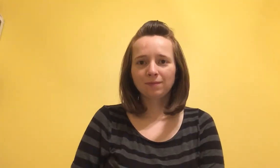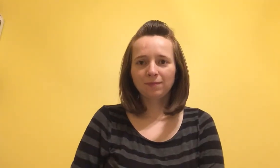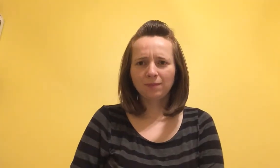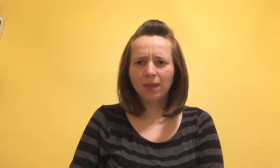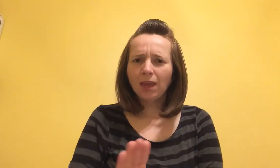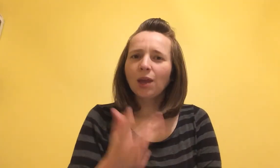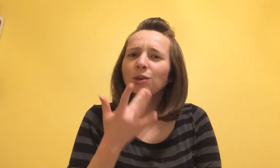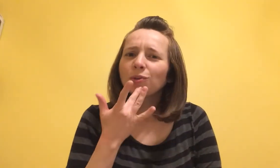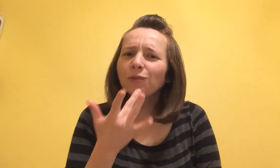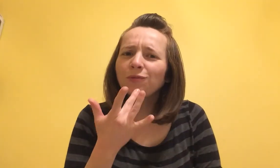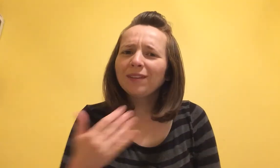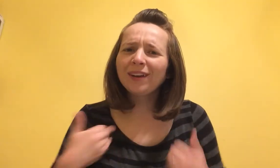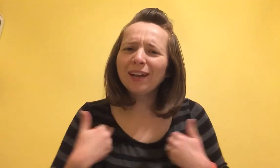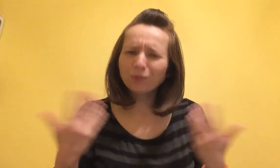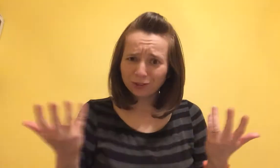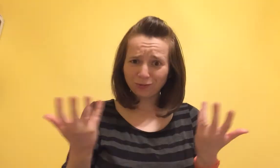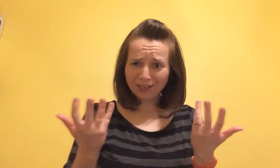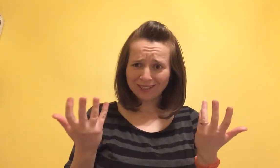your favorite animals what